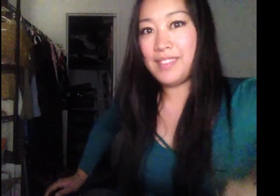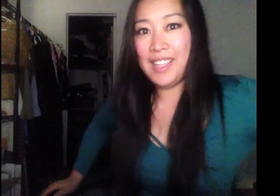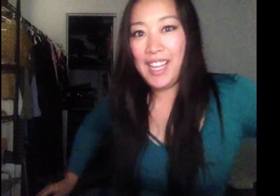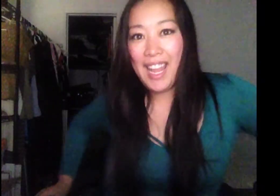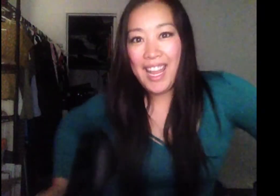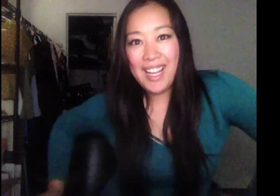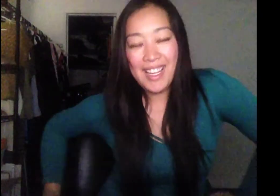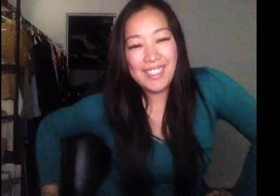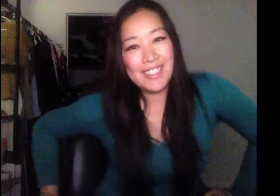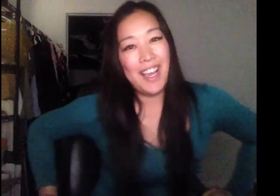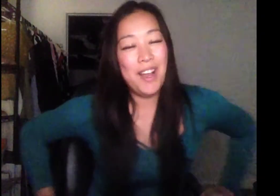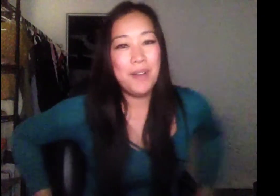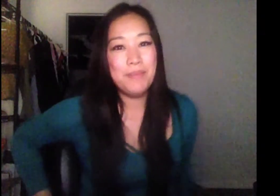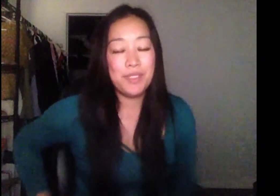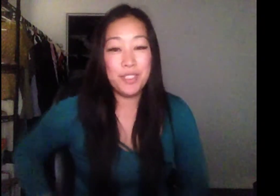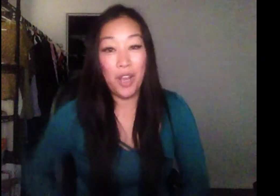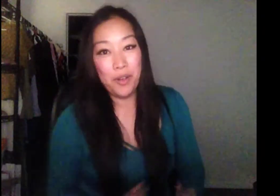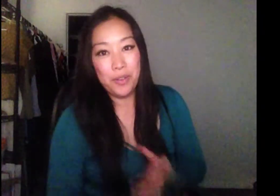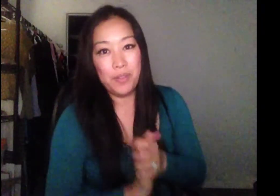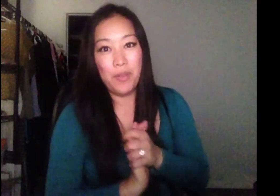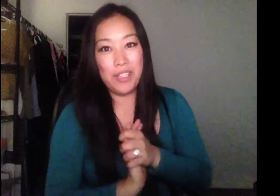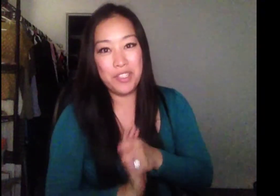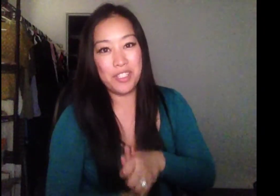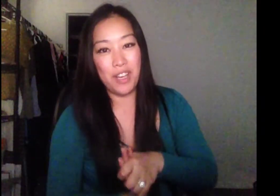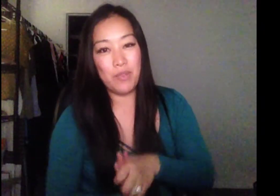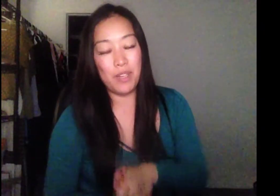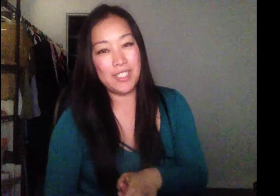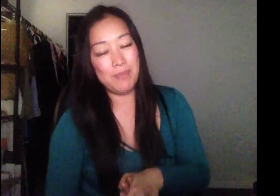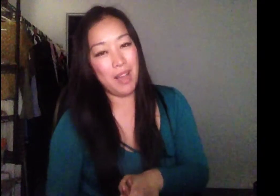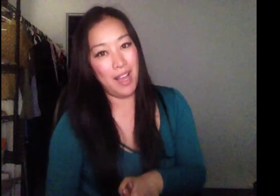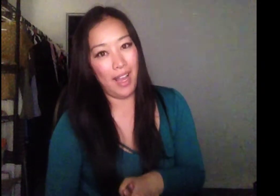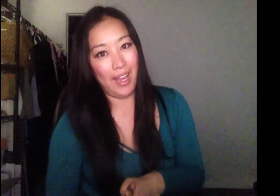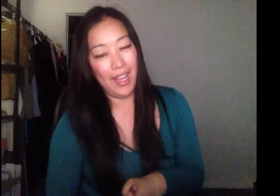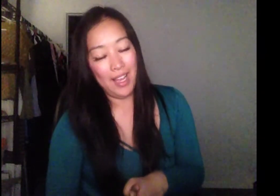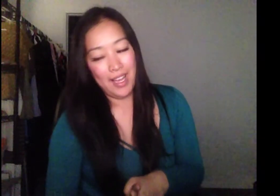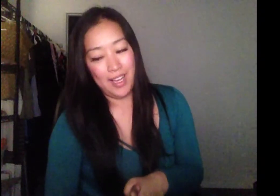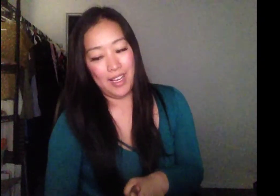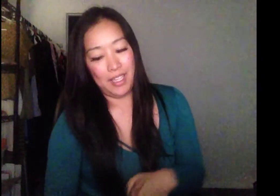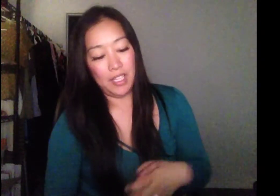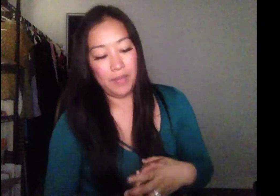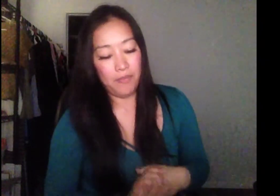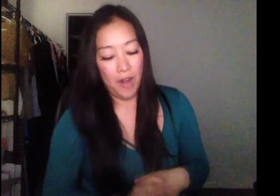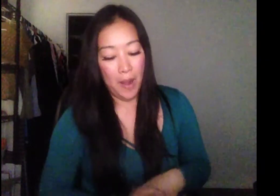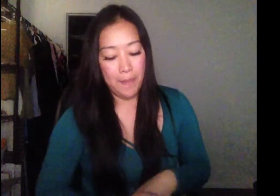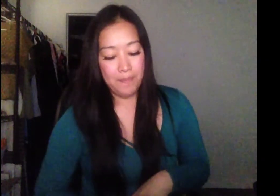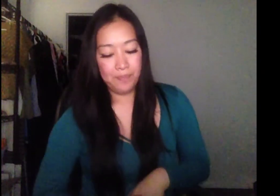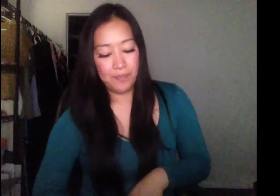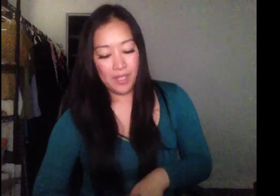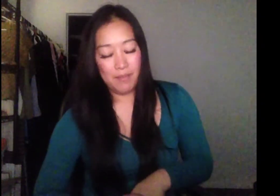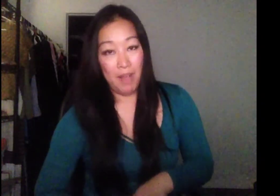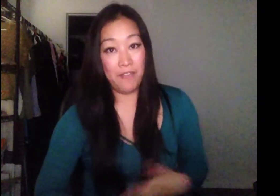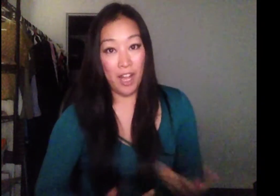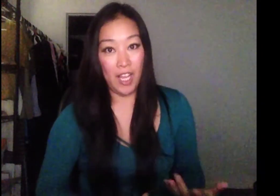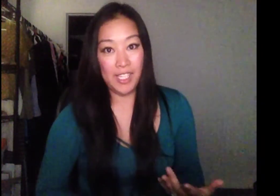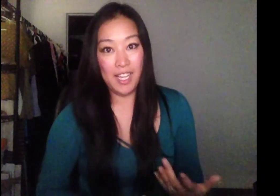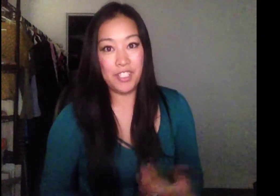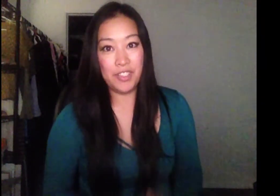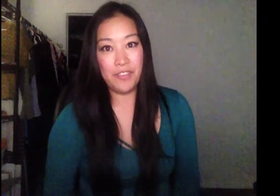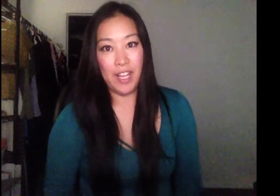Hey guys, so what you just saw was my clip from my vine. I took a vine